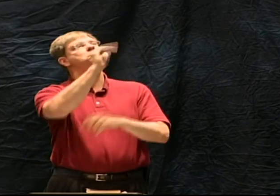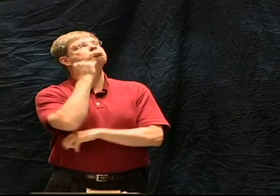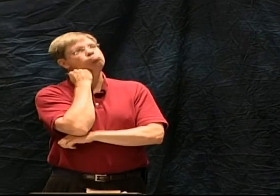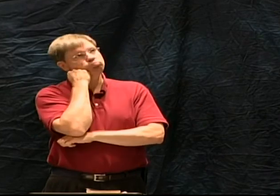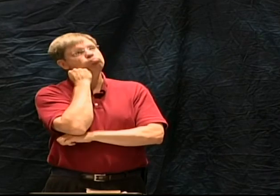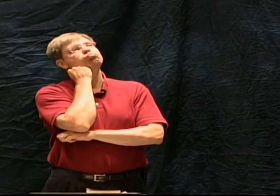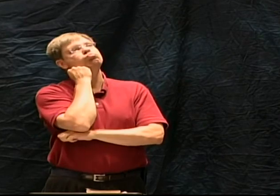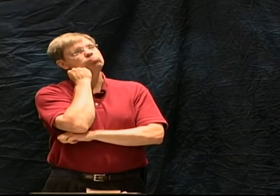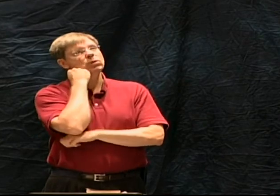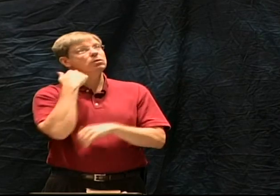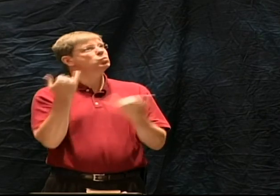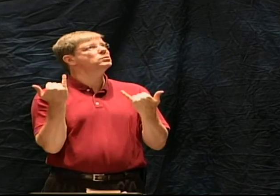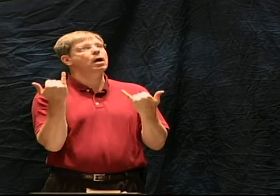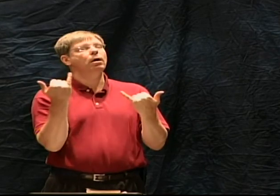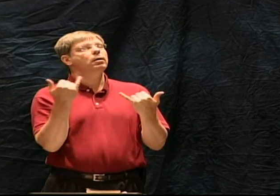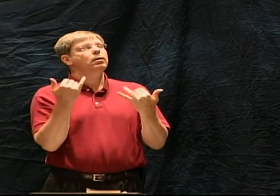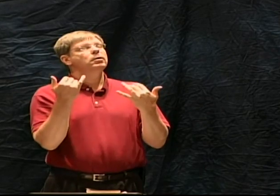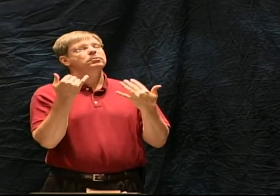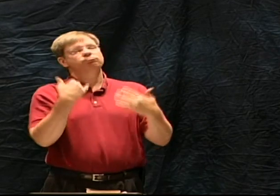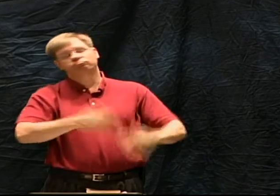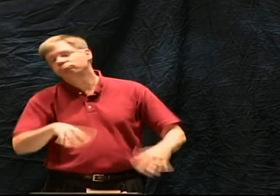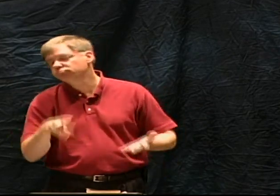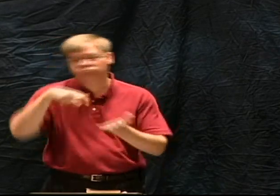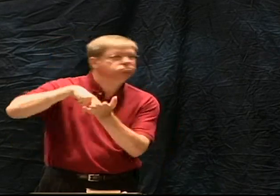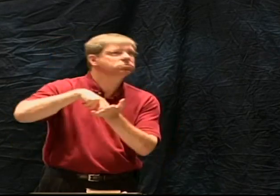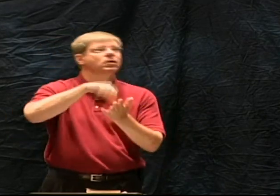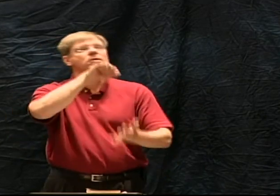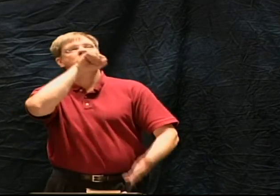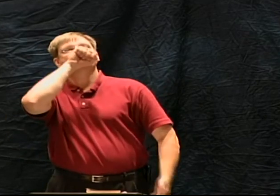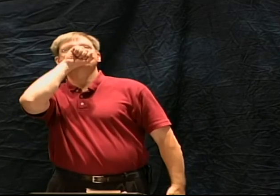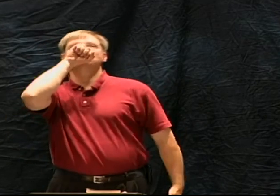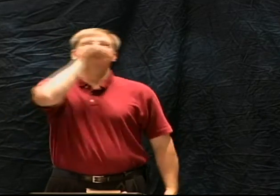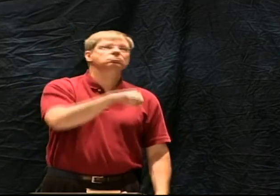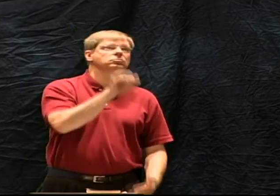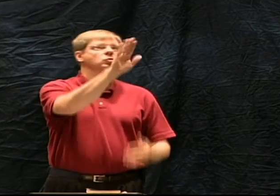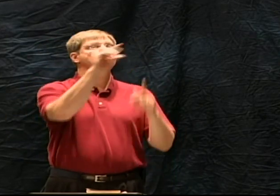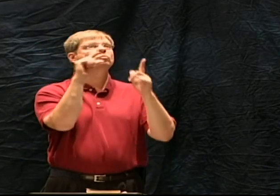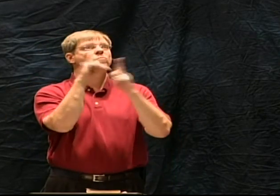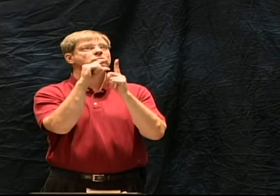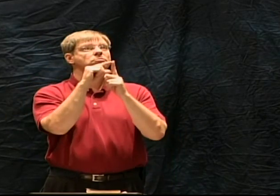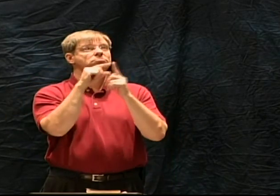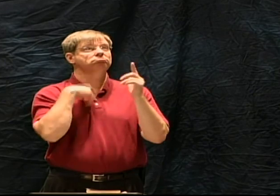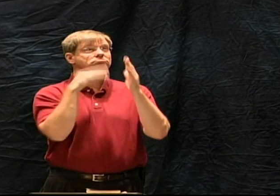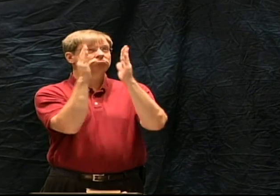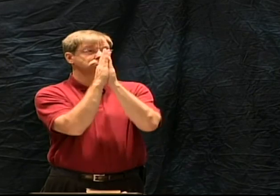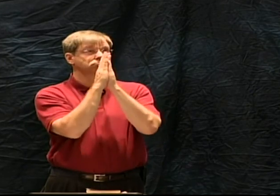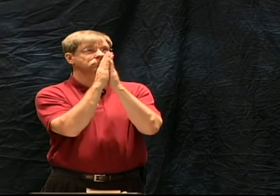...that we would... ...understand more of your word... ...and love your word.